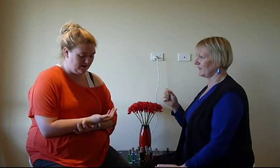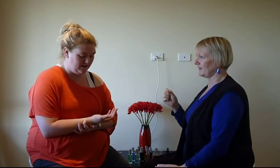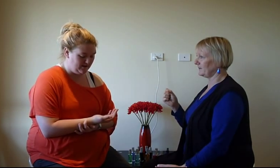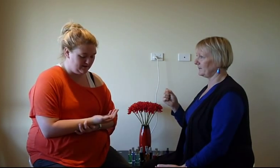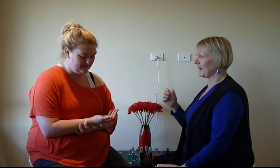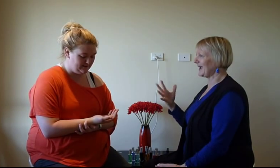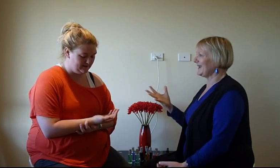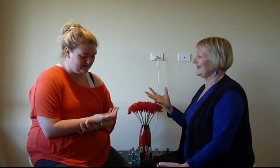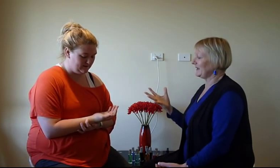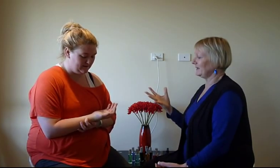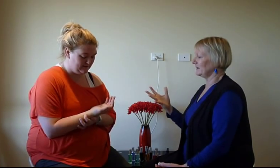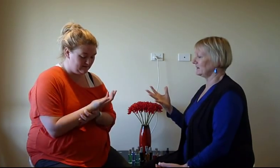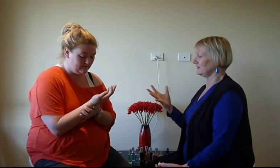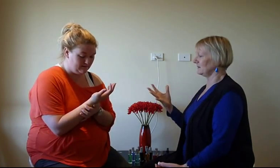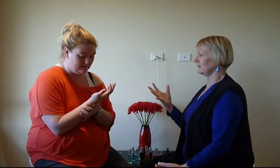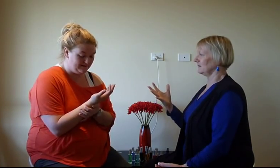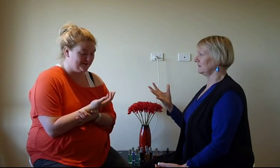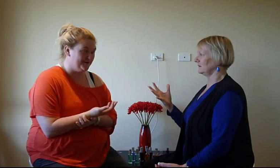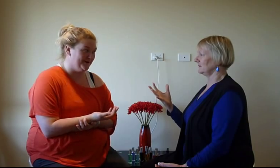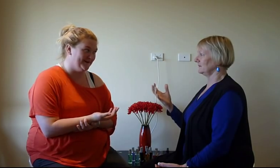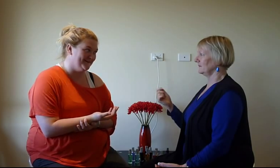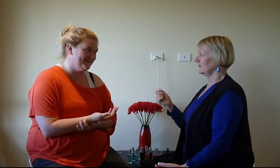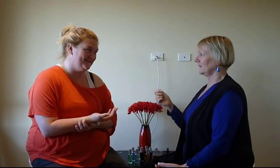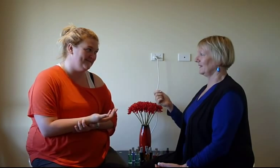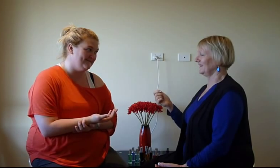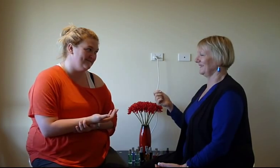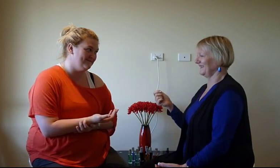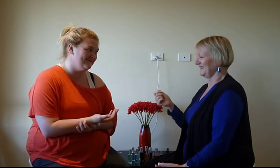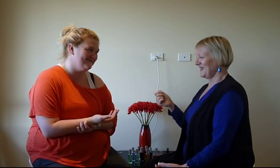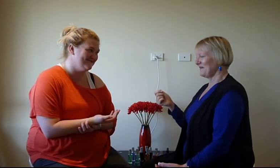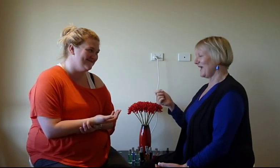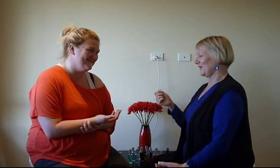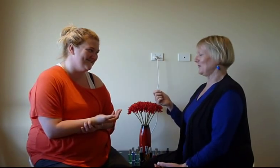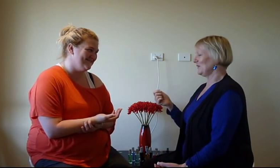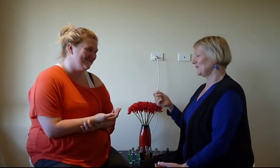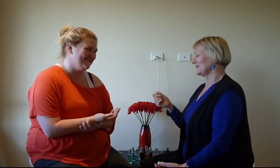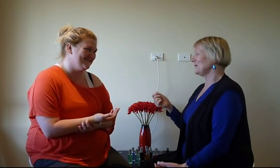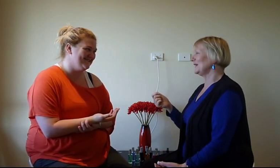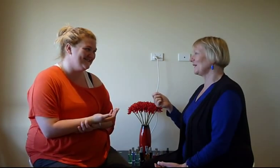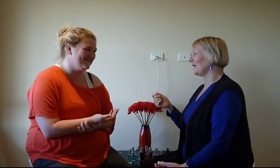pain in the... It's not hurting now. Hang on a minute. It was a minute ago.